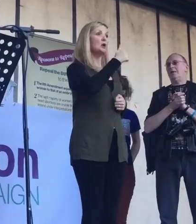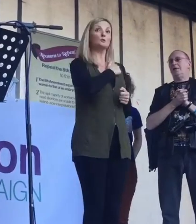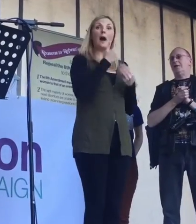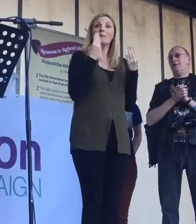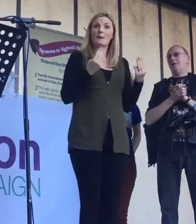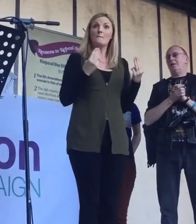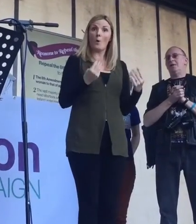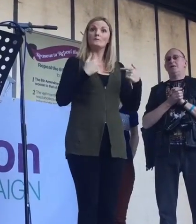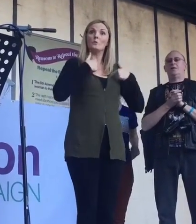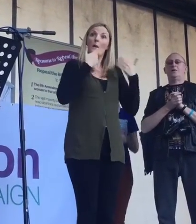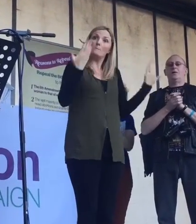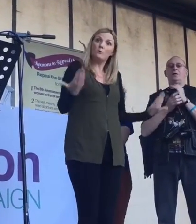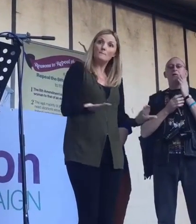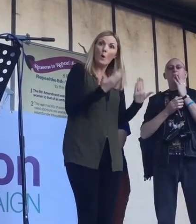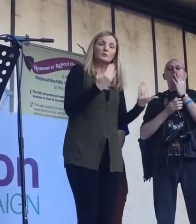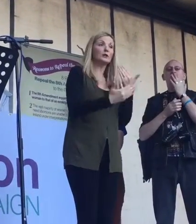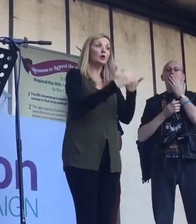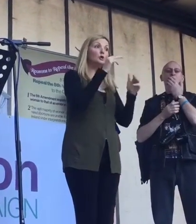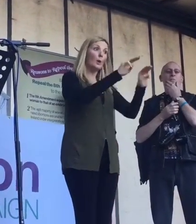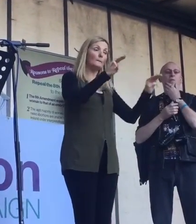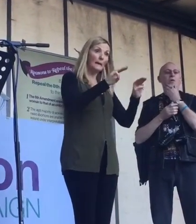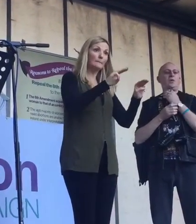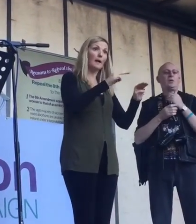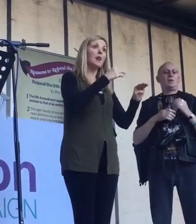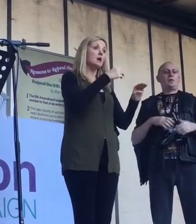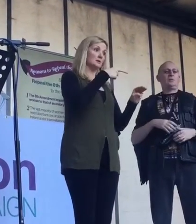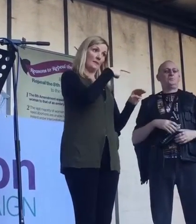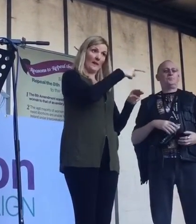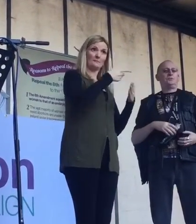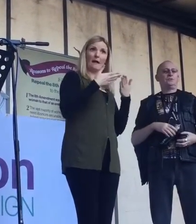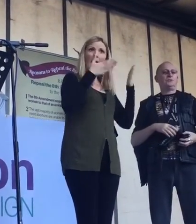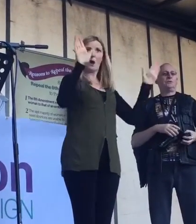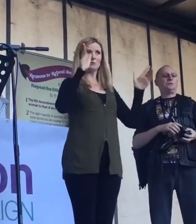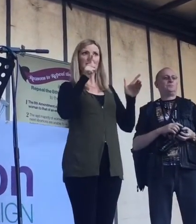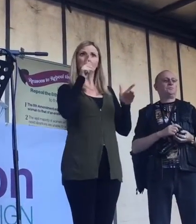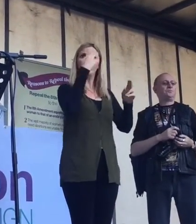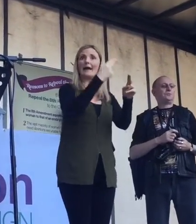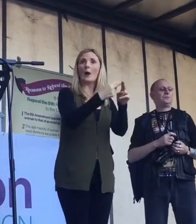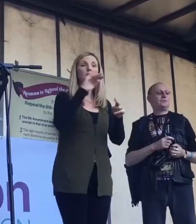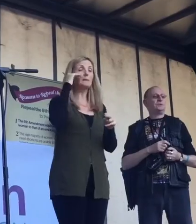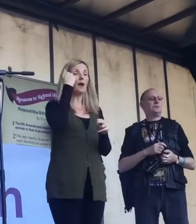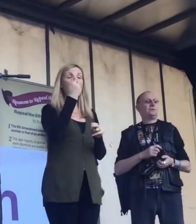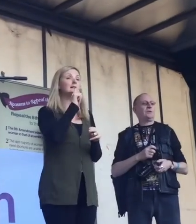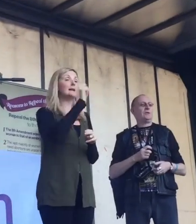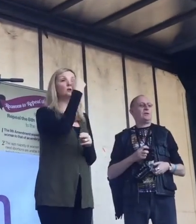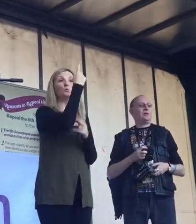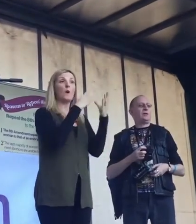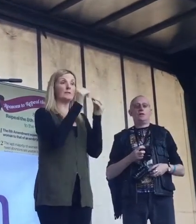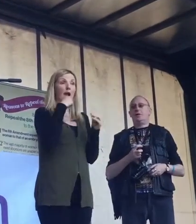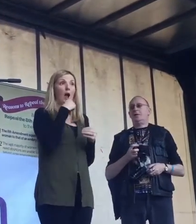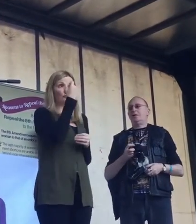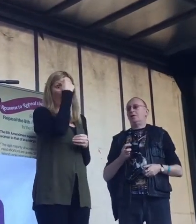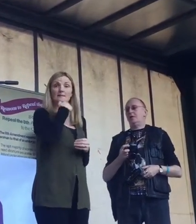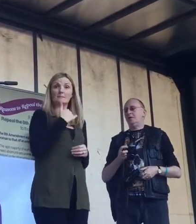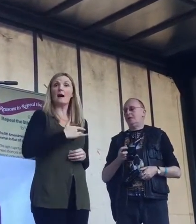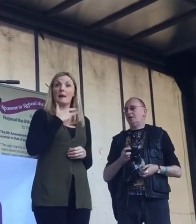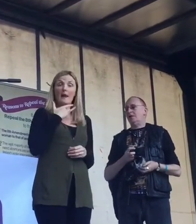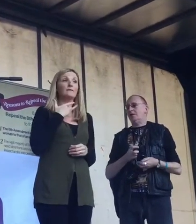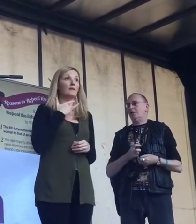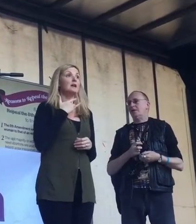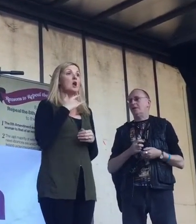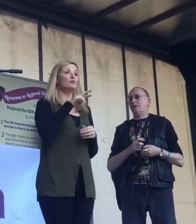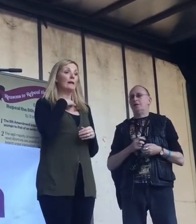the moment We're promoting young people To come out and speak out Because I tell you one thing I realize in my life All the